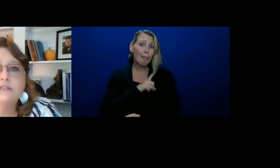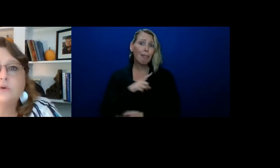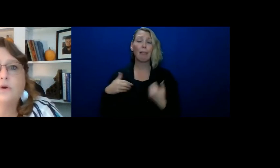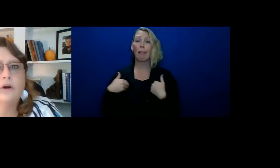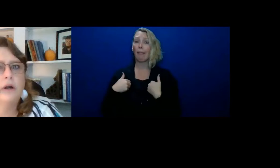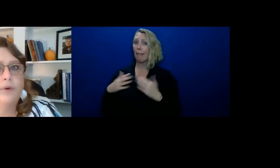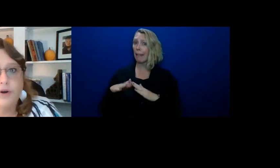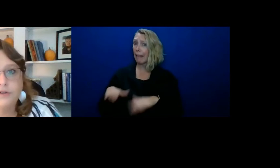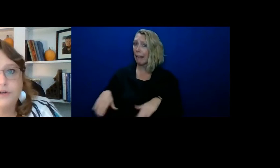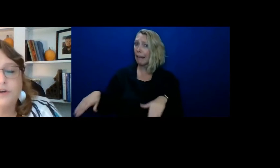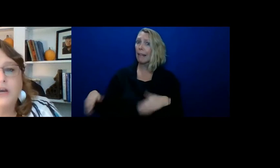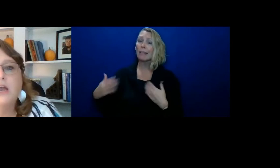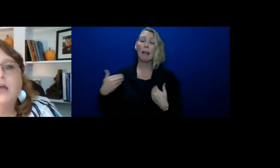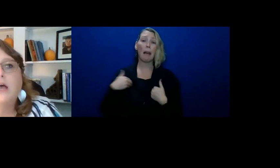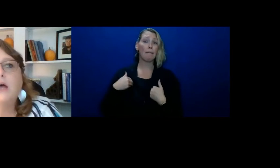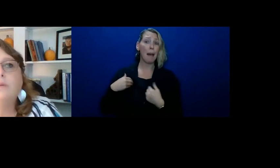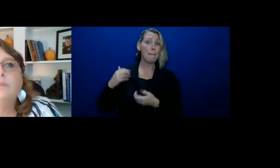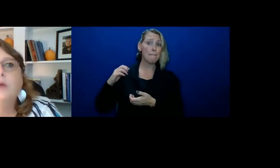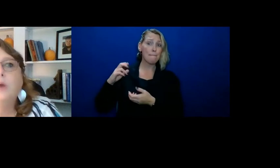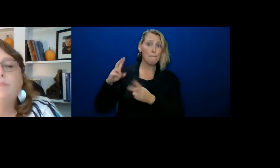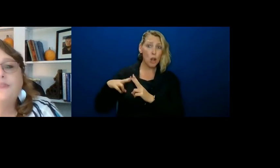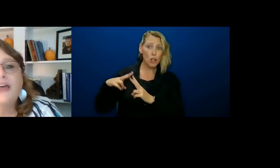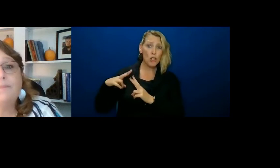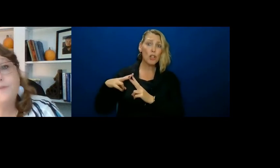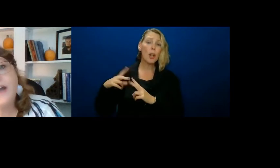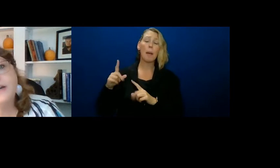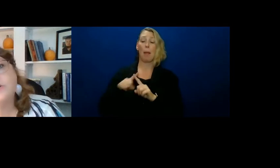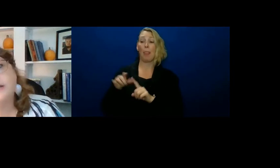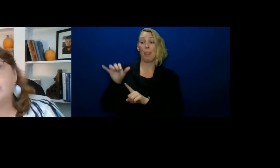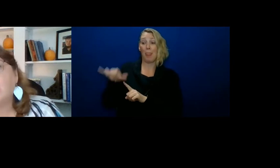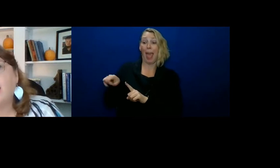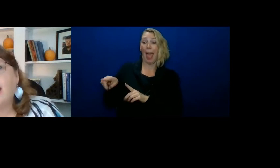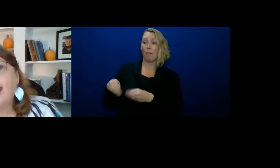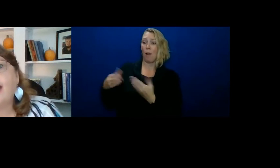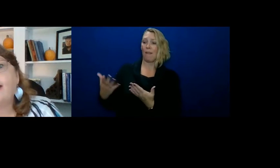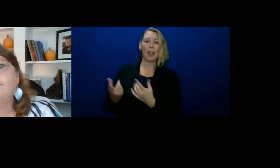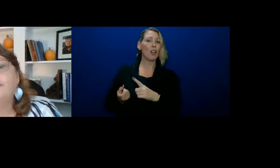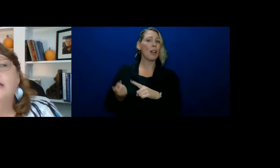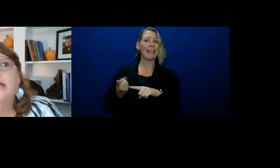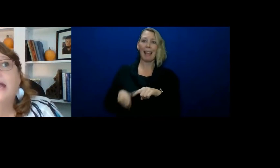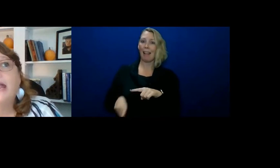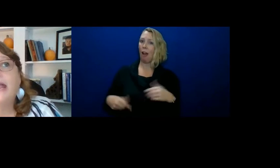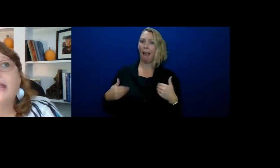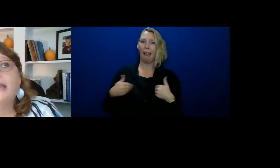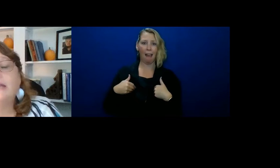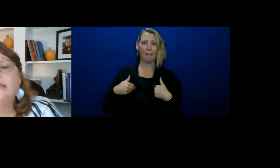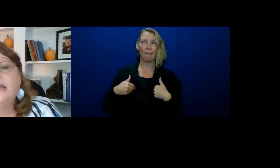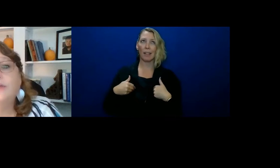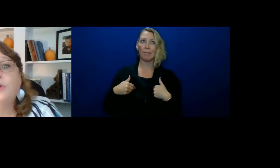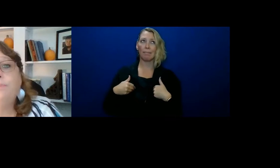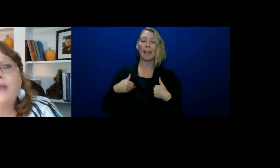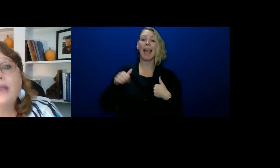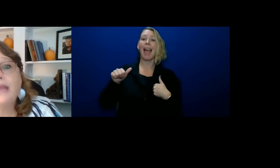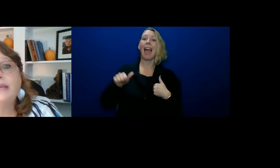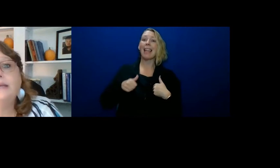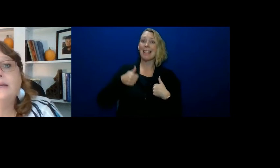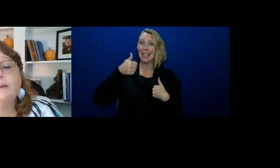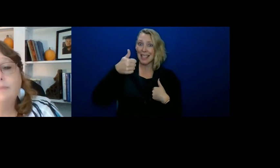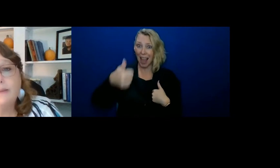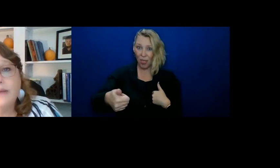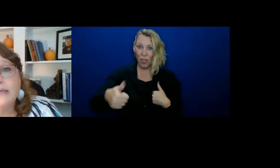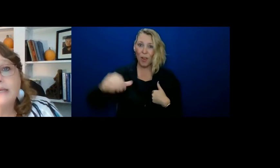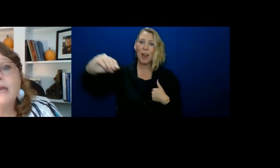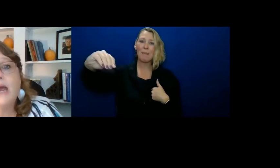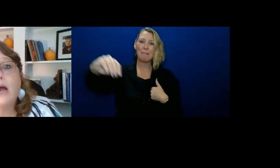kids or a partner. But that provider cannot have another paid